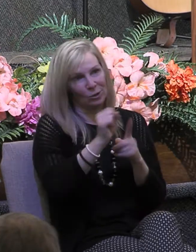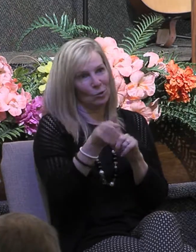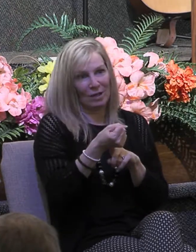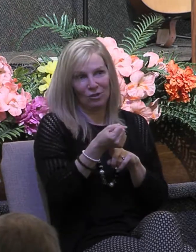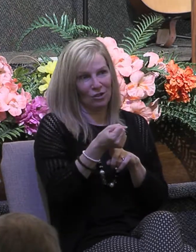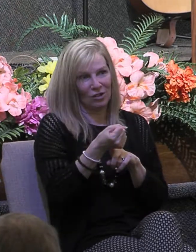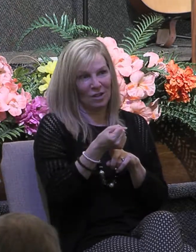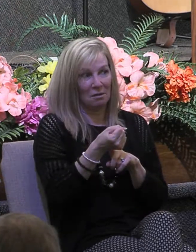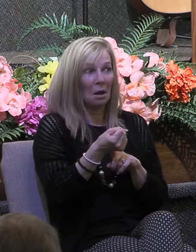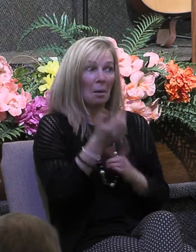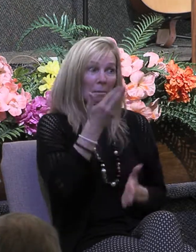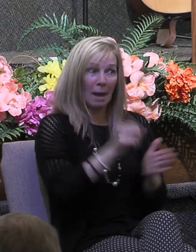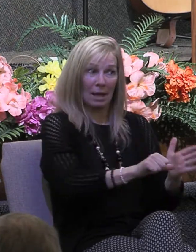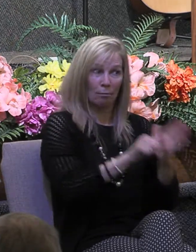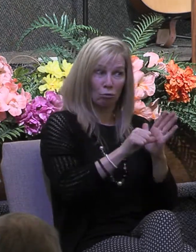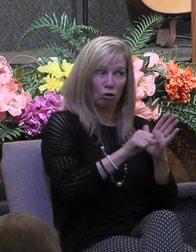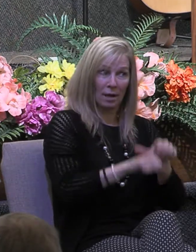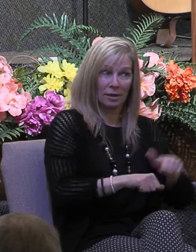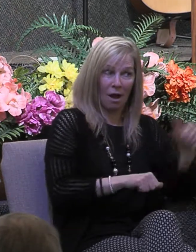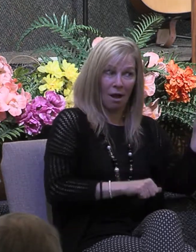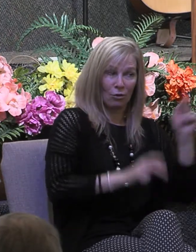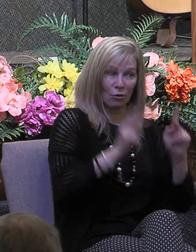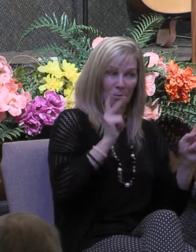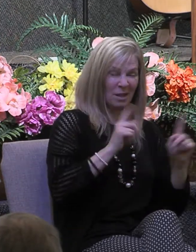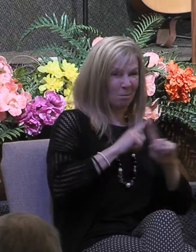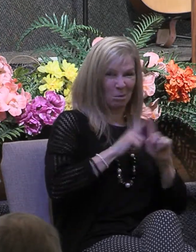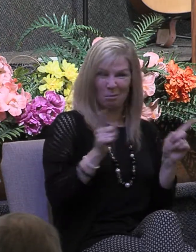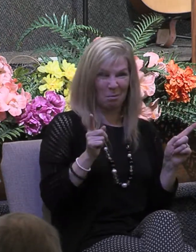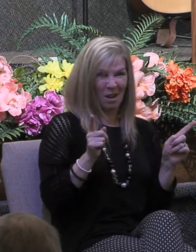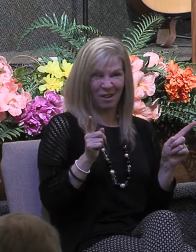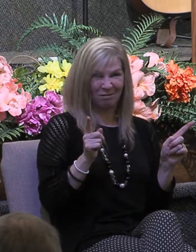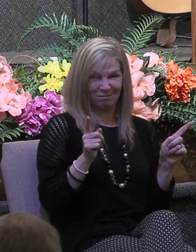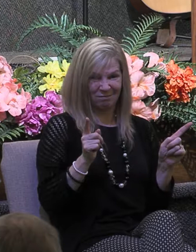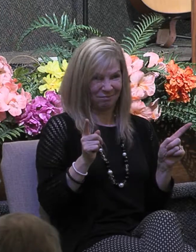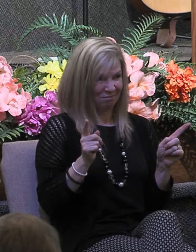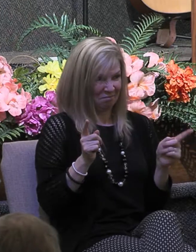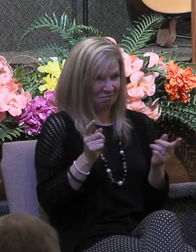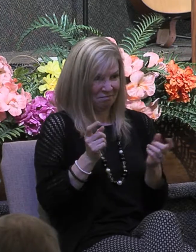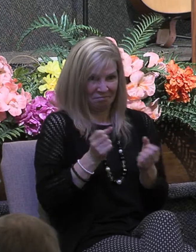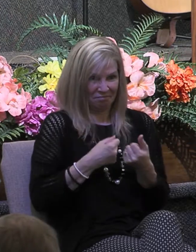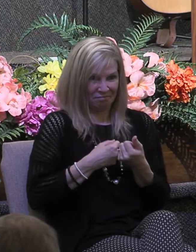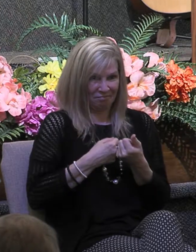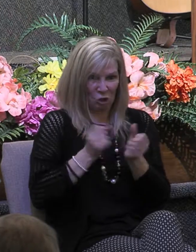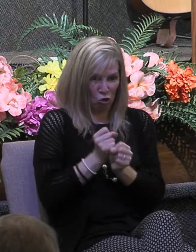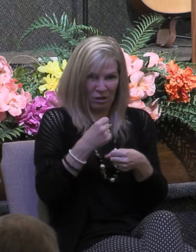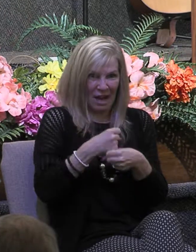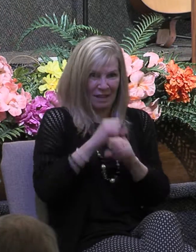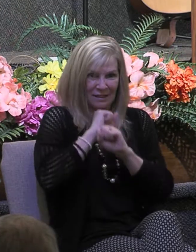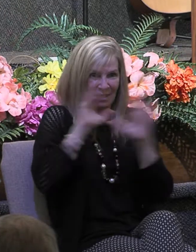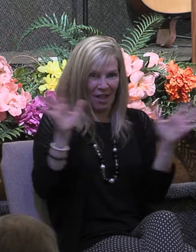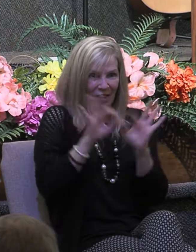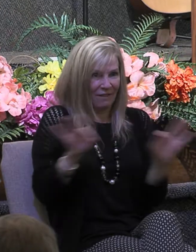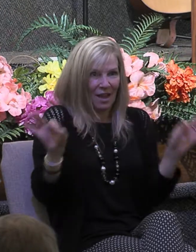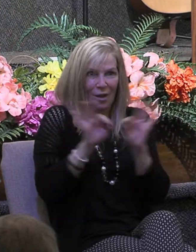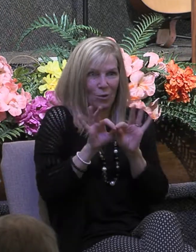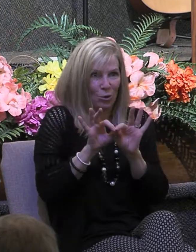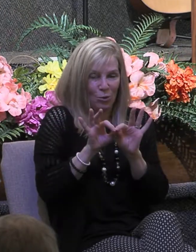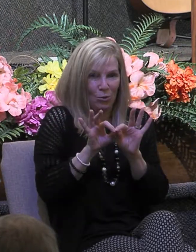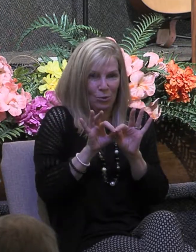impress others but would produce nothing of any value nothing of any significance if it were done without love